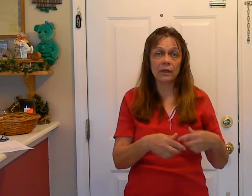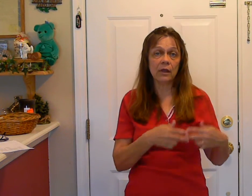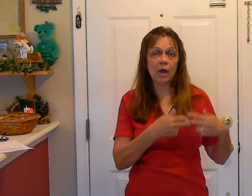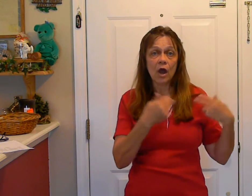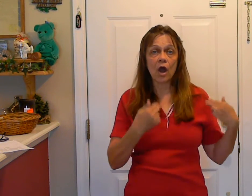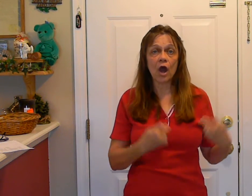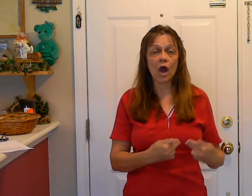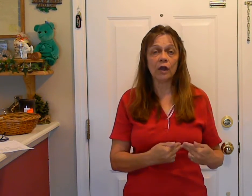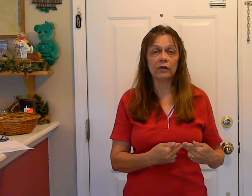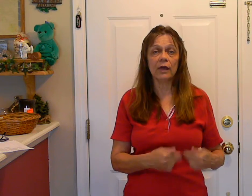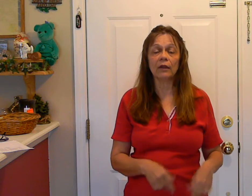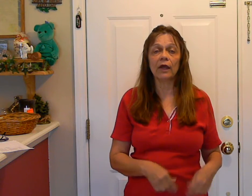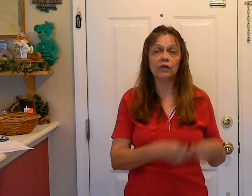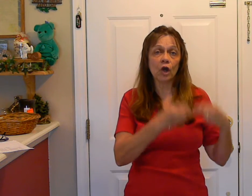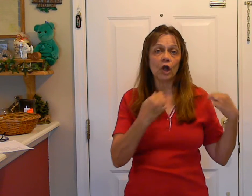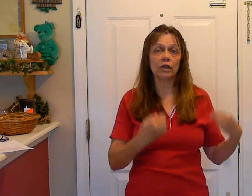heart. Outline your heart.